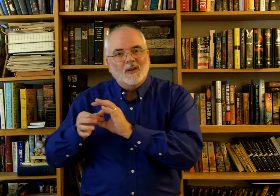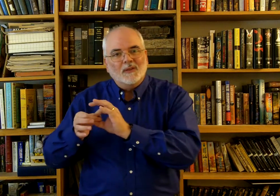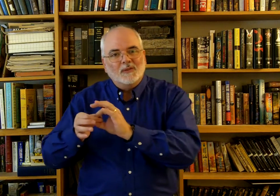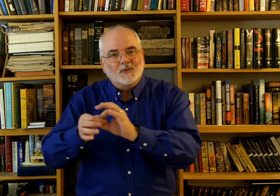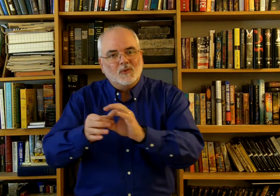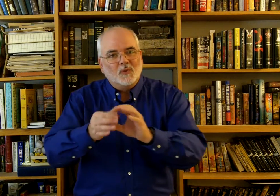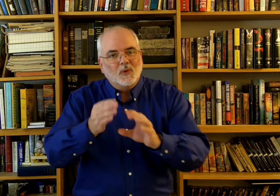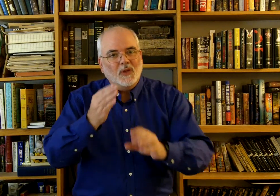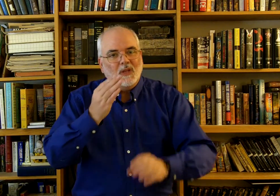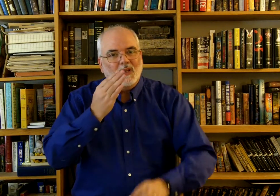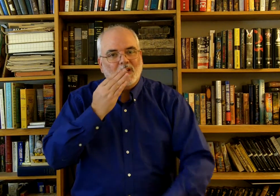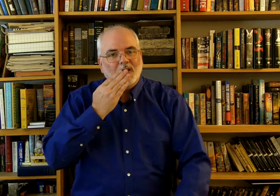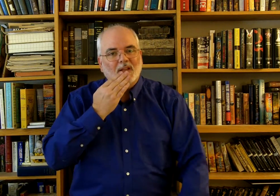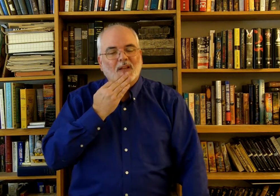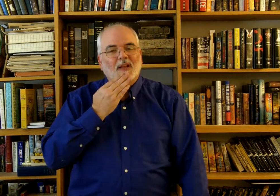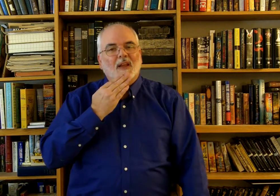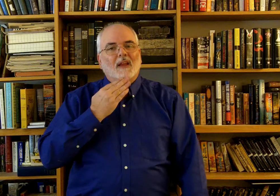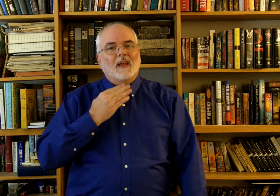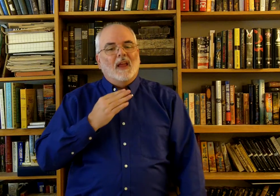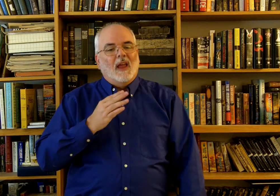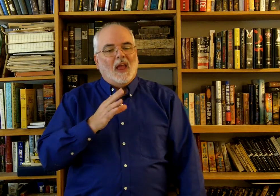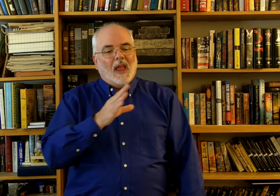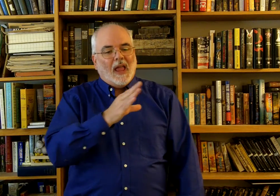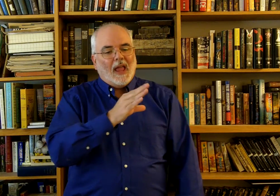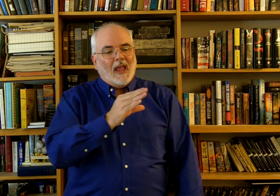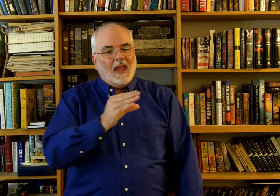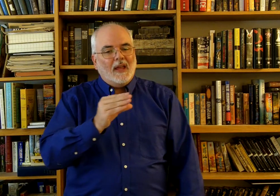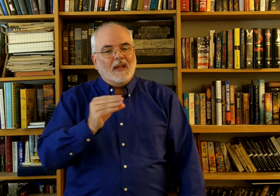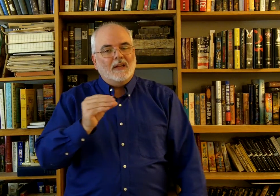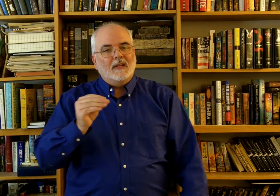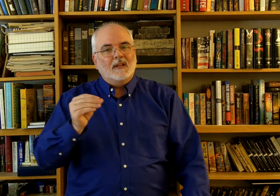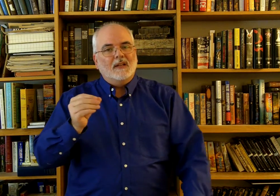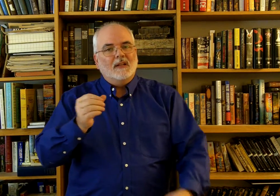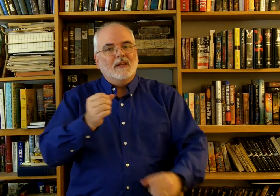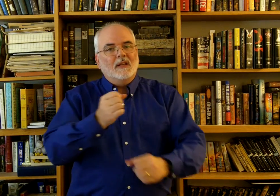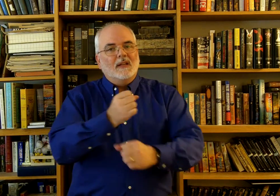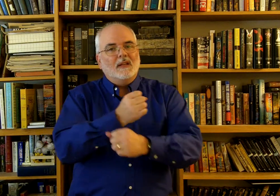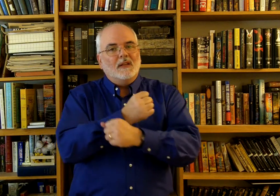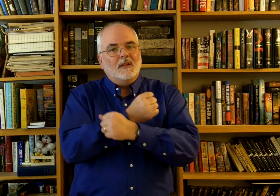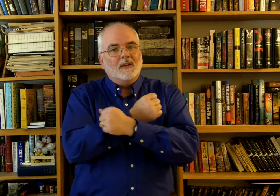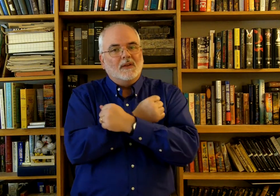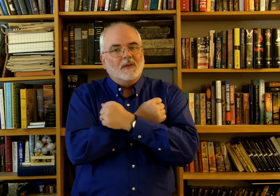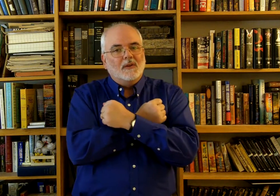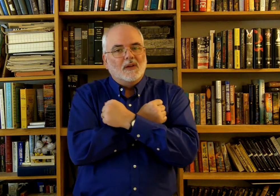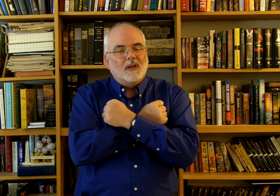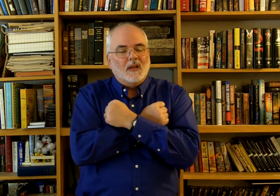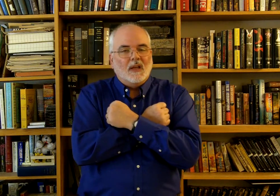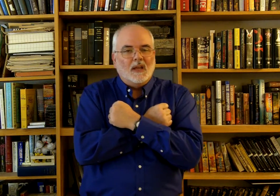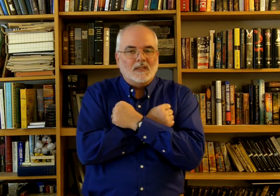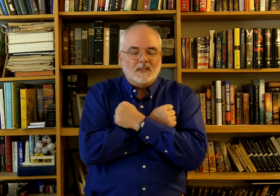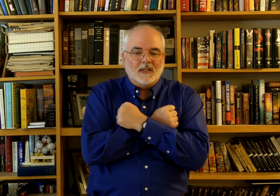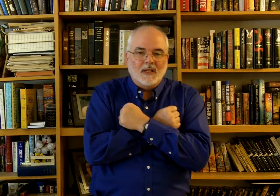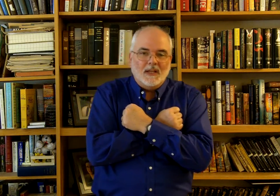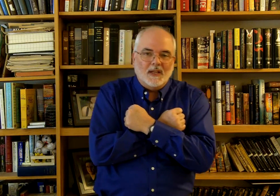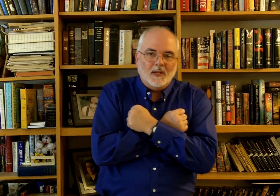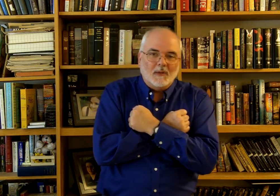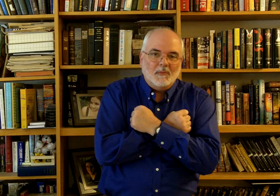young sweet and dear, esteem